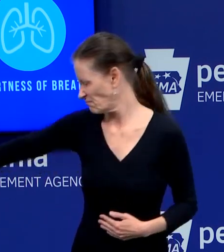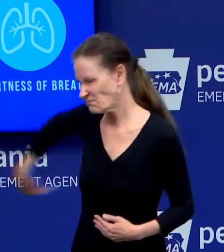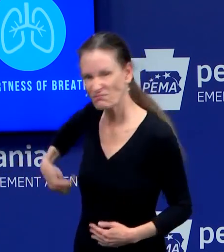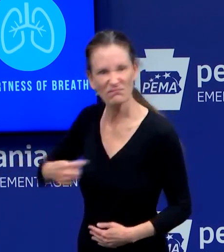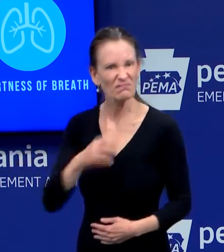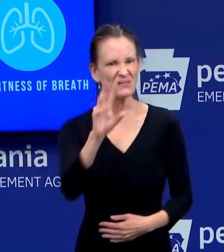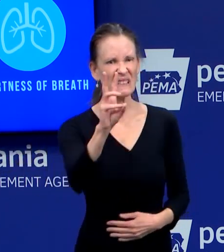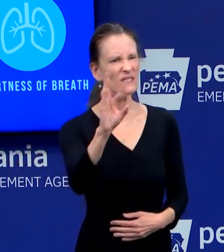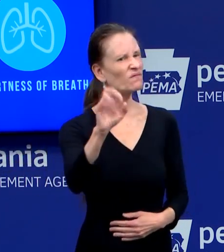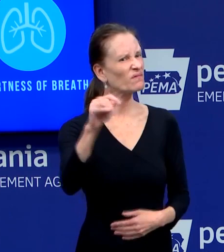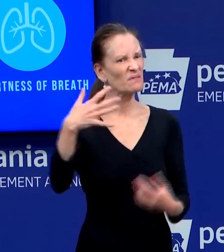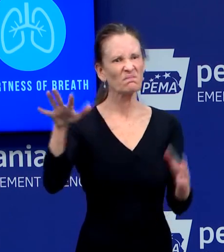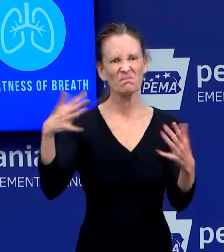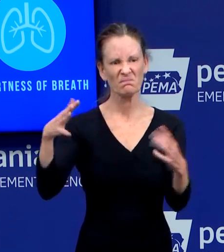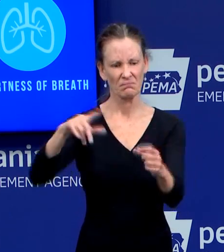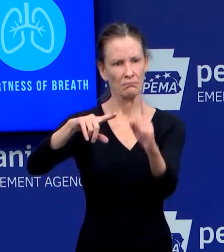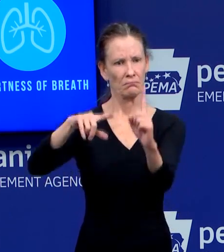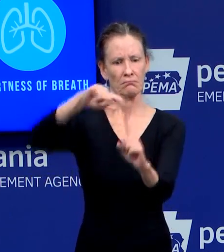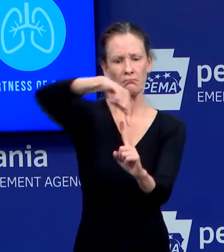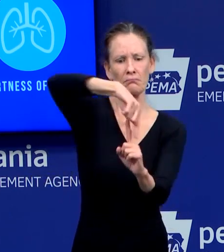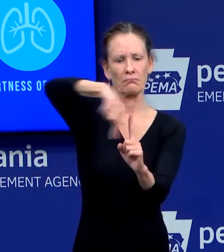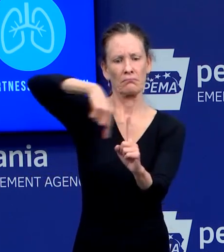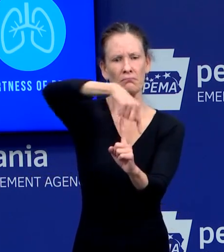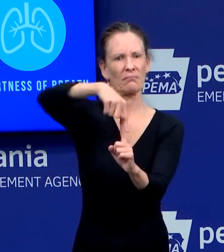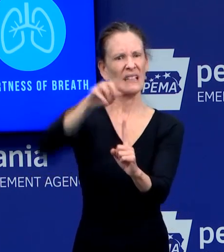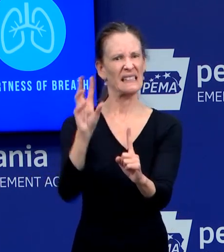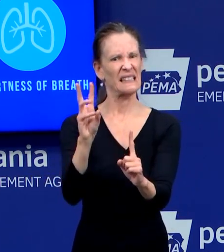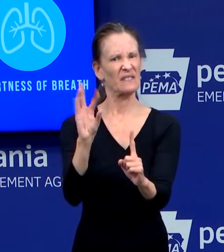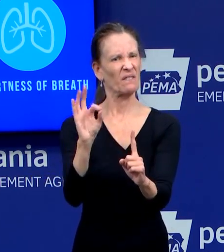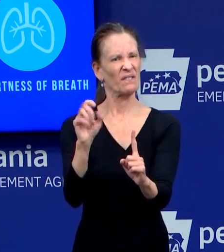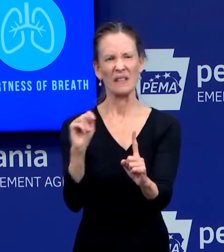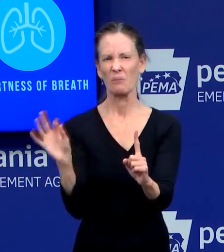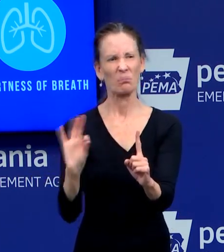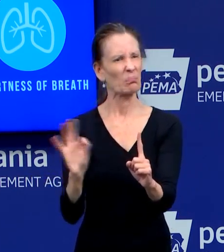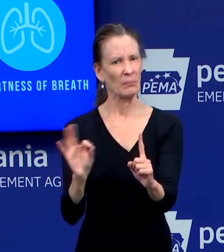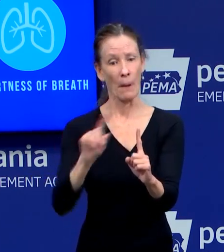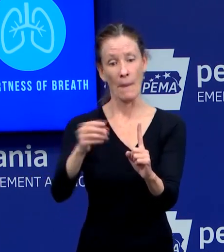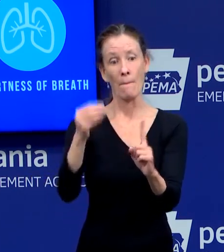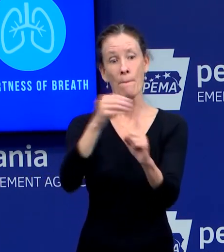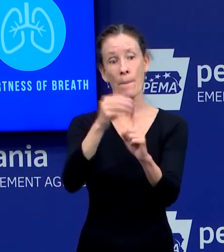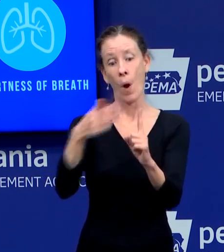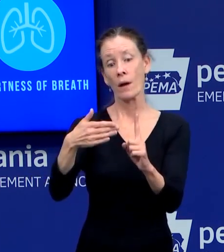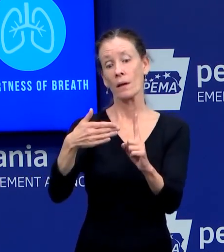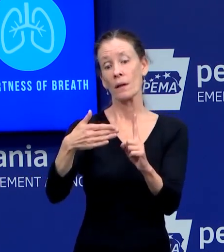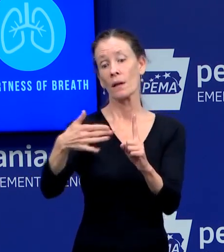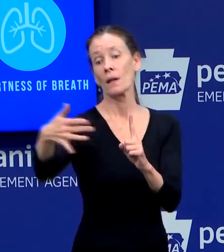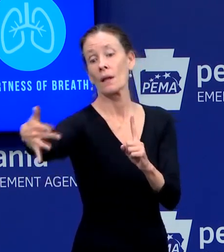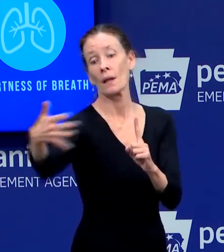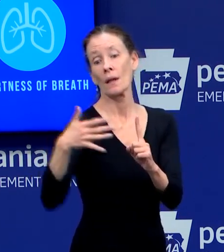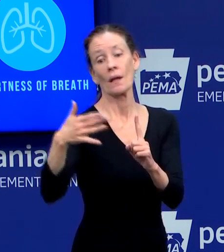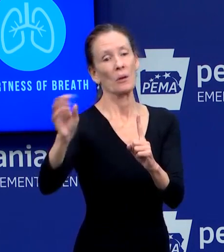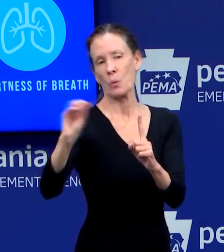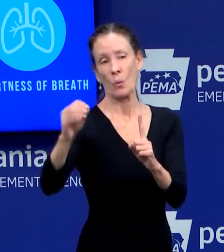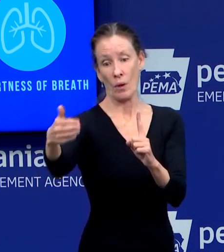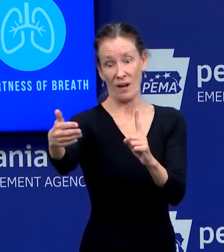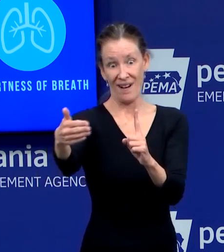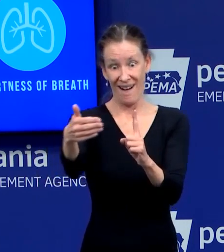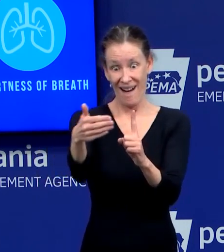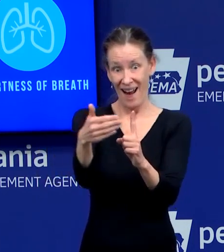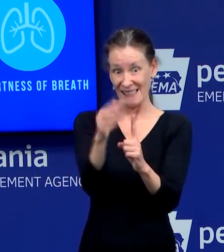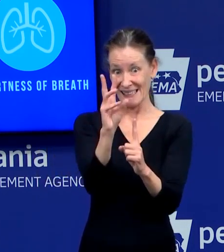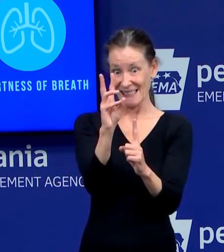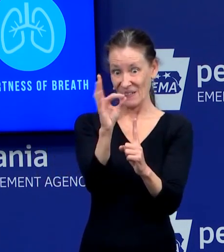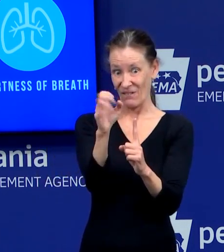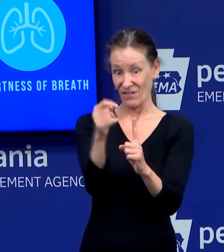to not touch, I mean, if it's not touch a surface and then touch their face, because if, if it lived on the surface, you've now touched your face, it's more